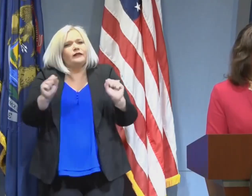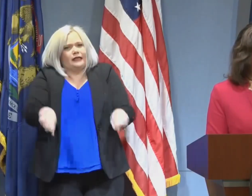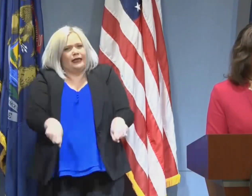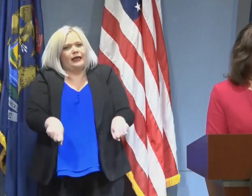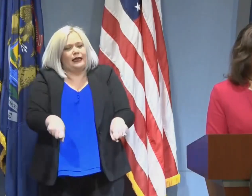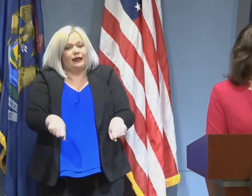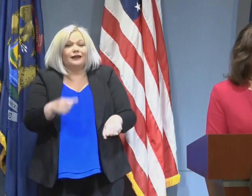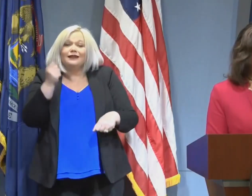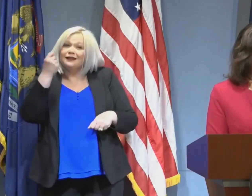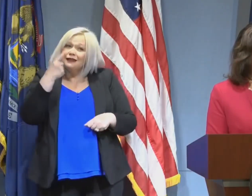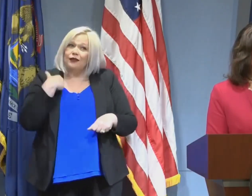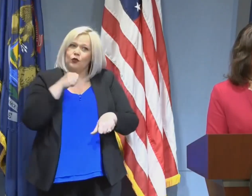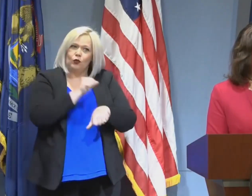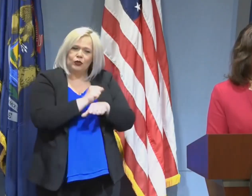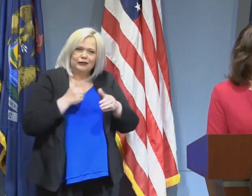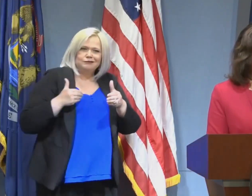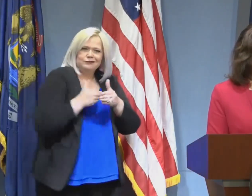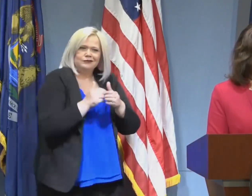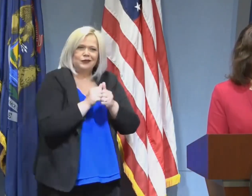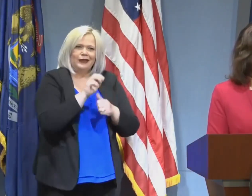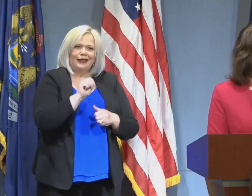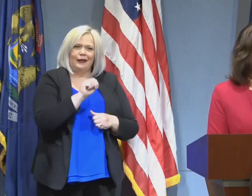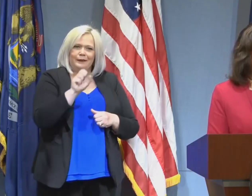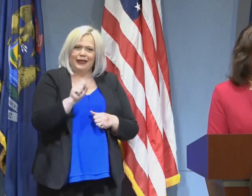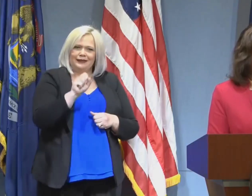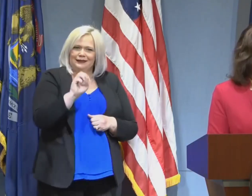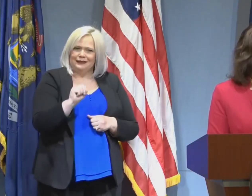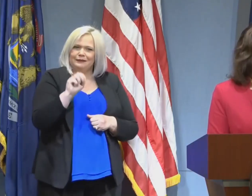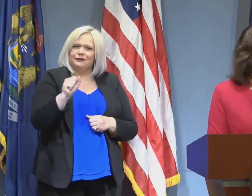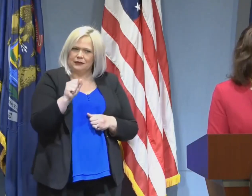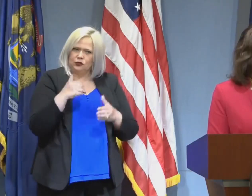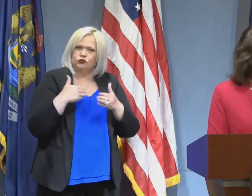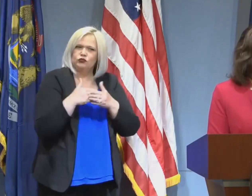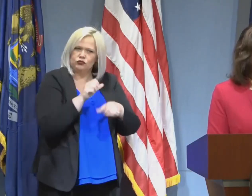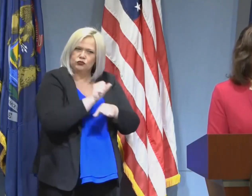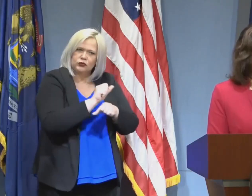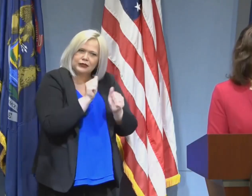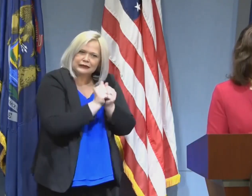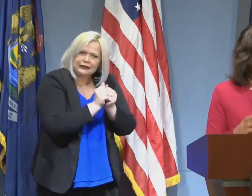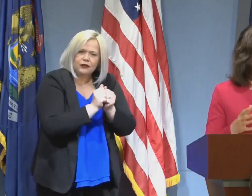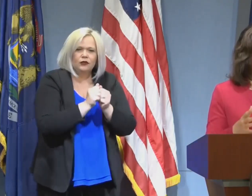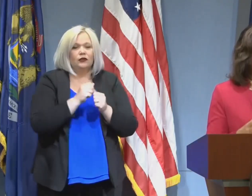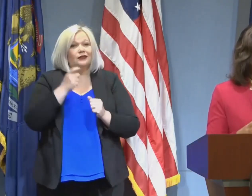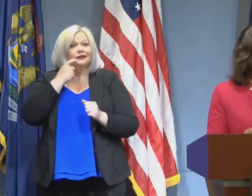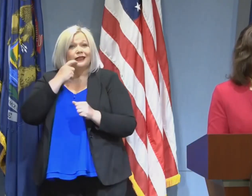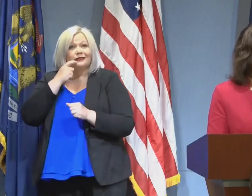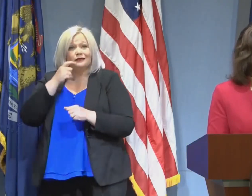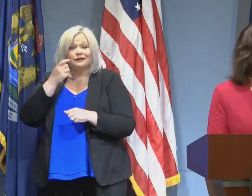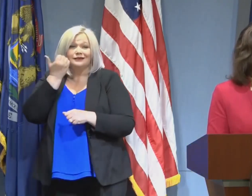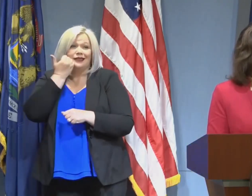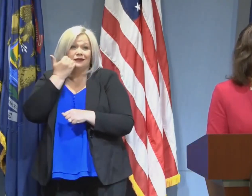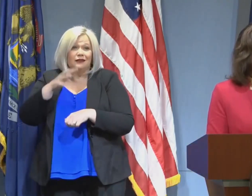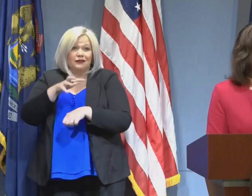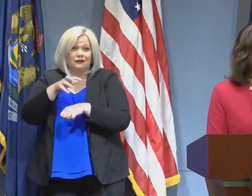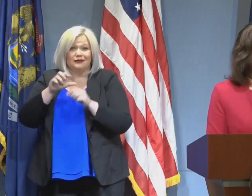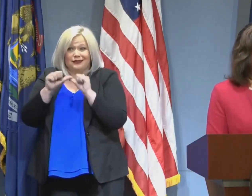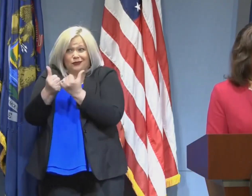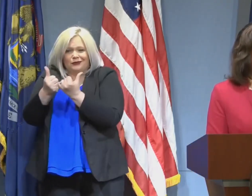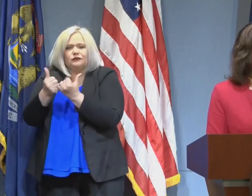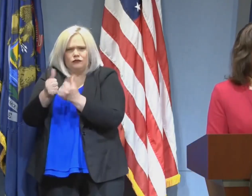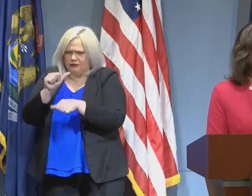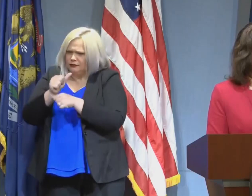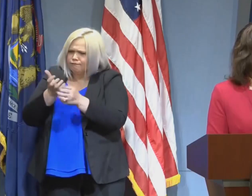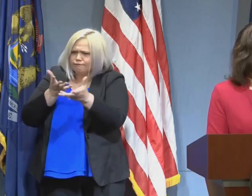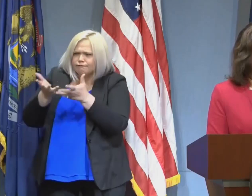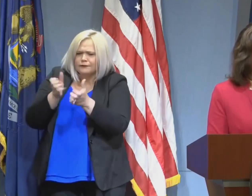very closely with the MSMS and our doctors. We're working with the Dental Association. We want to make sure that we get this right, but with the